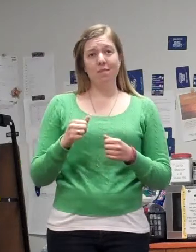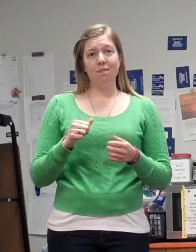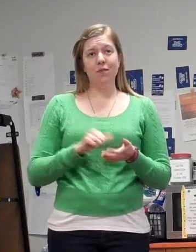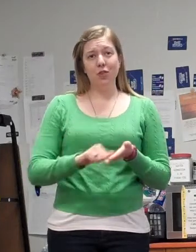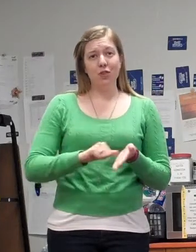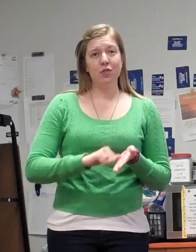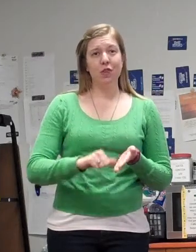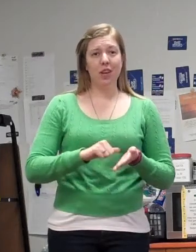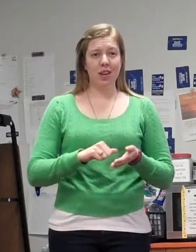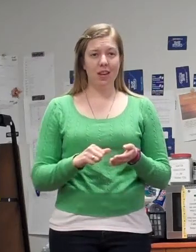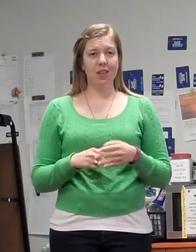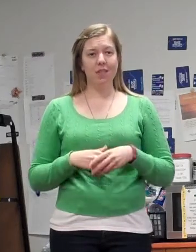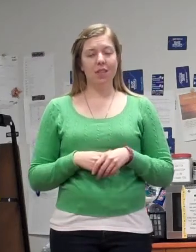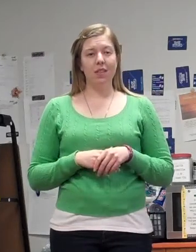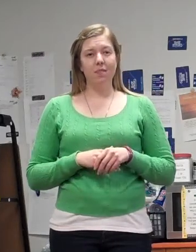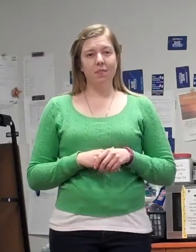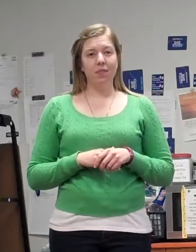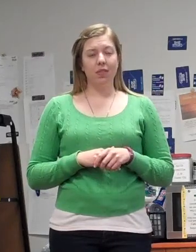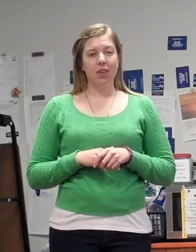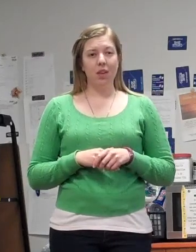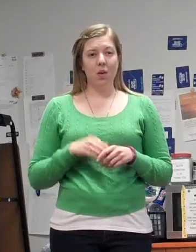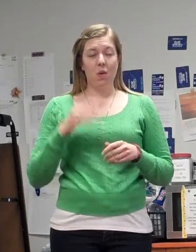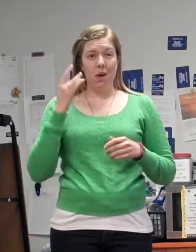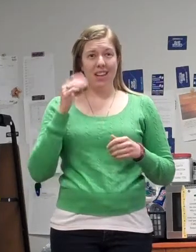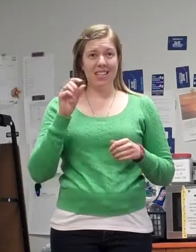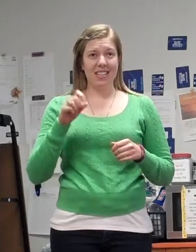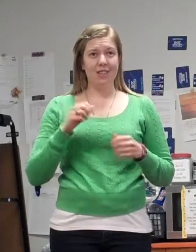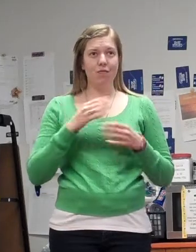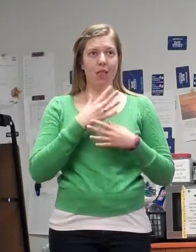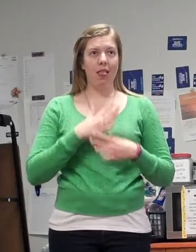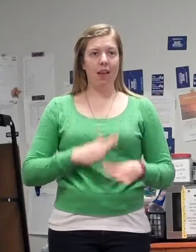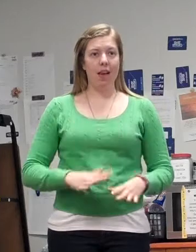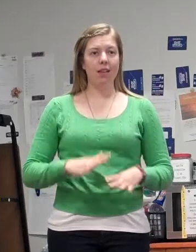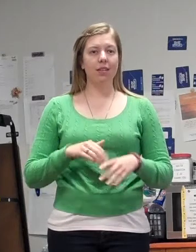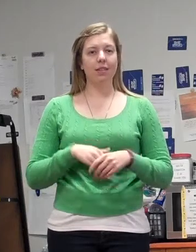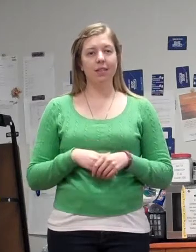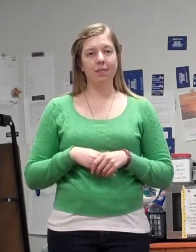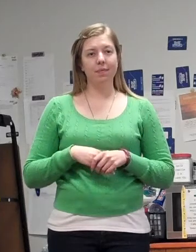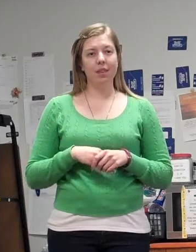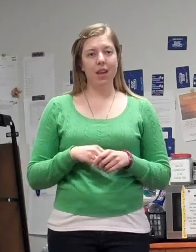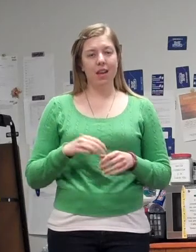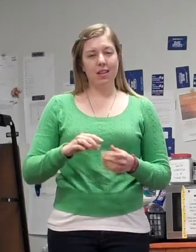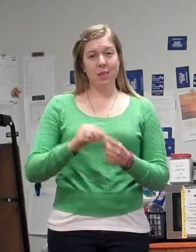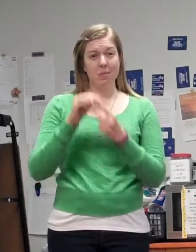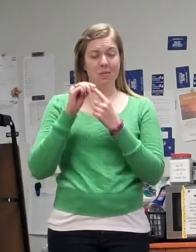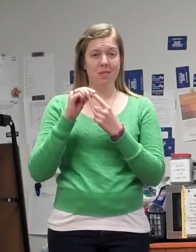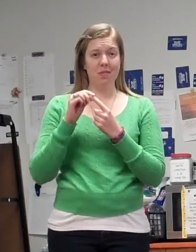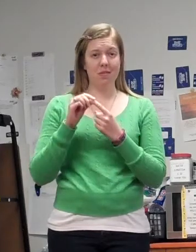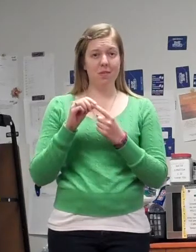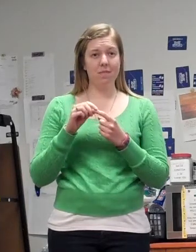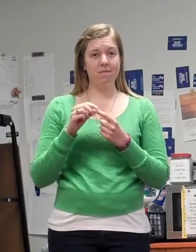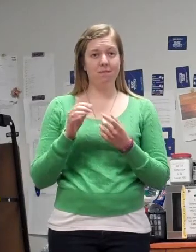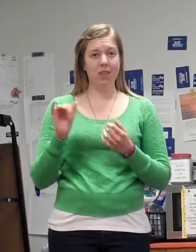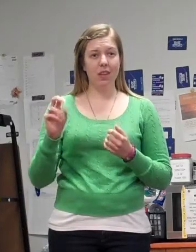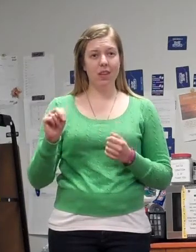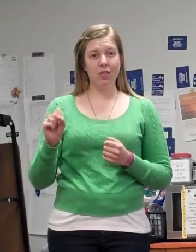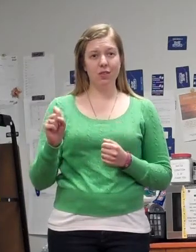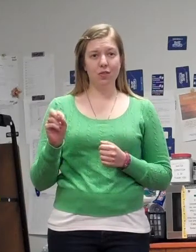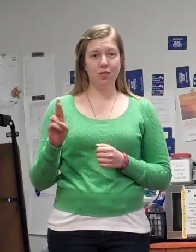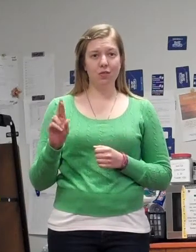relaxation, and they took special instruments in the OR and got that out of there. I think they learned a